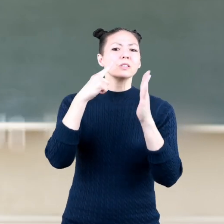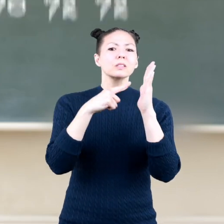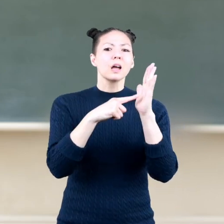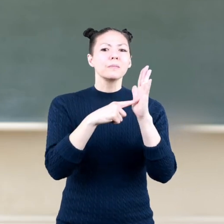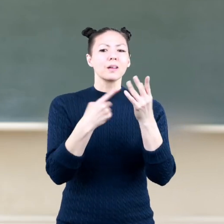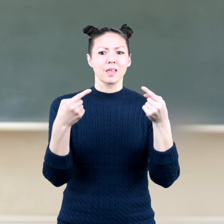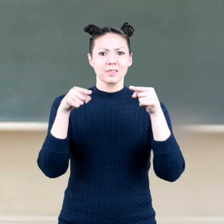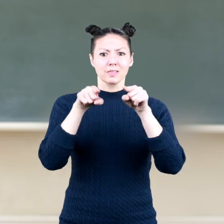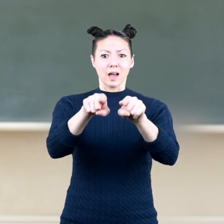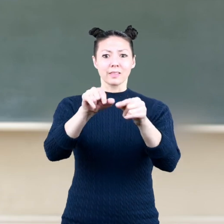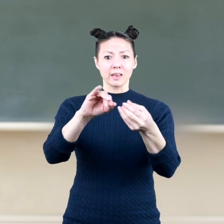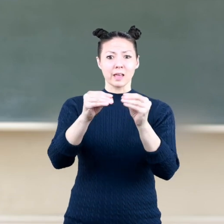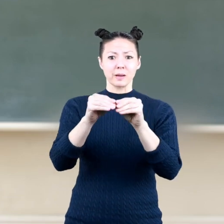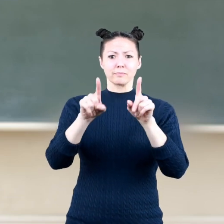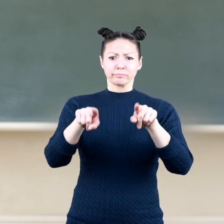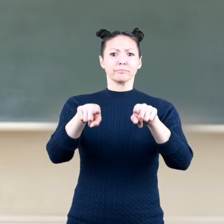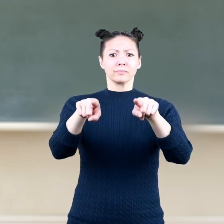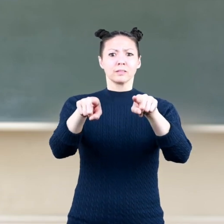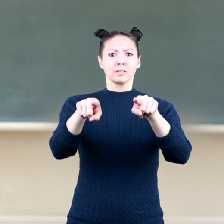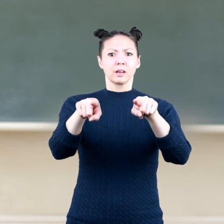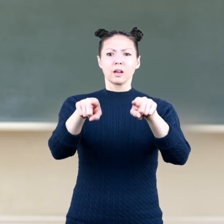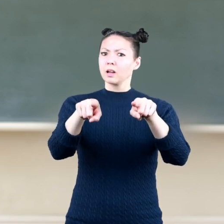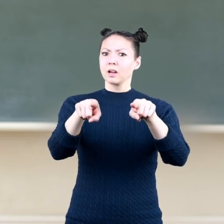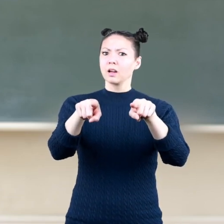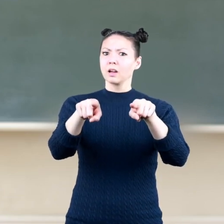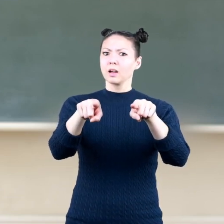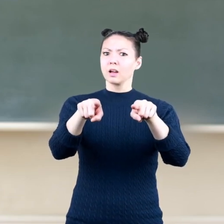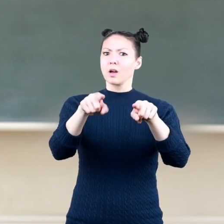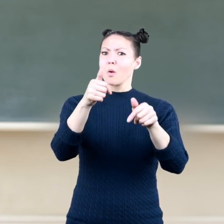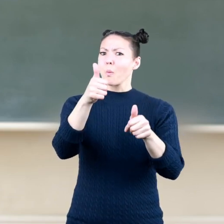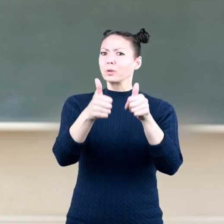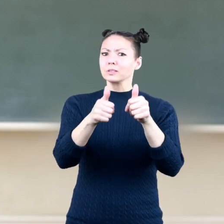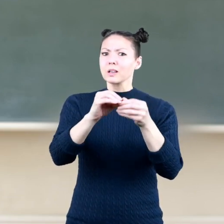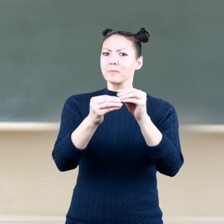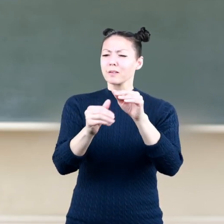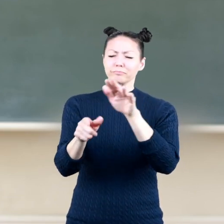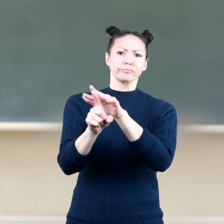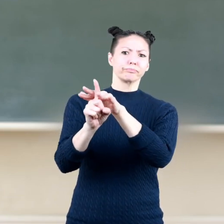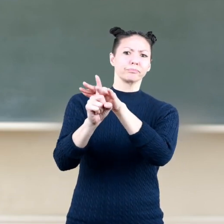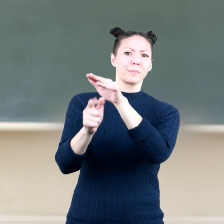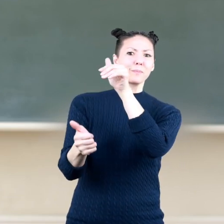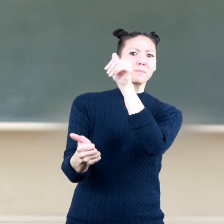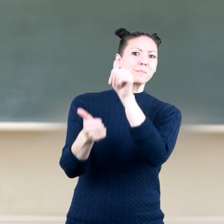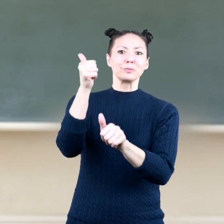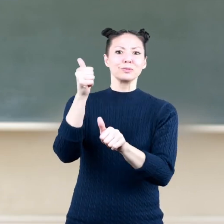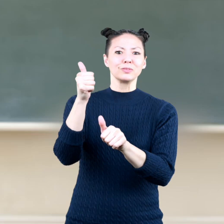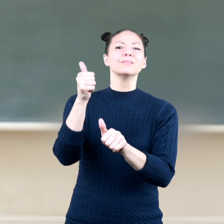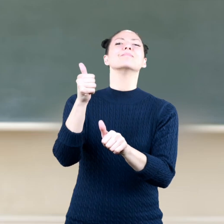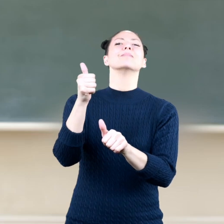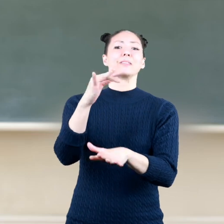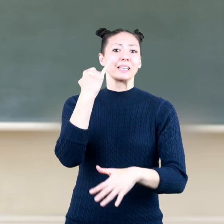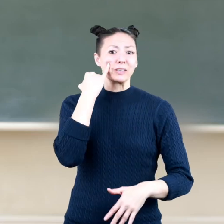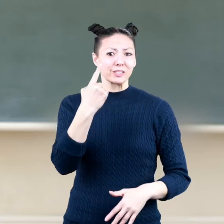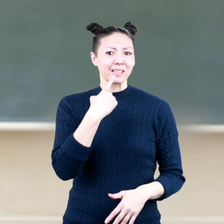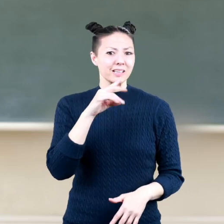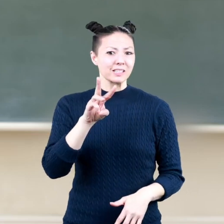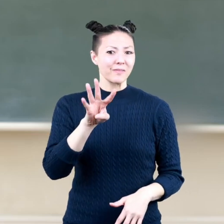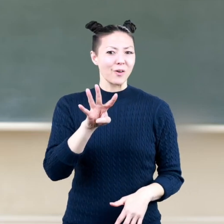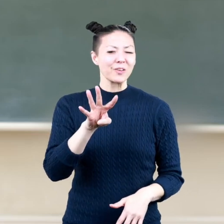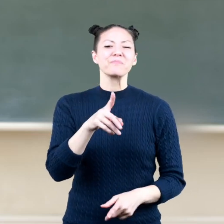use the aligned numbers which number appears the most if you said 64 you're